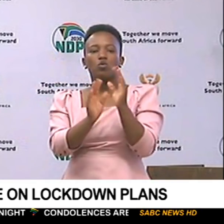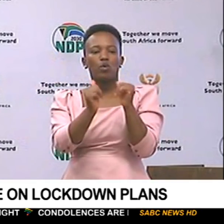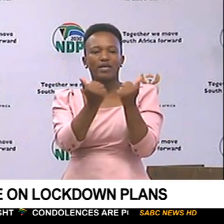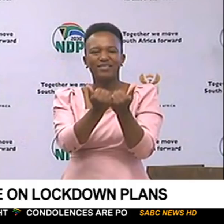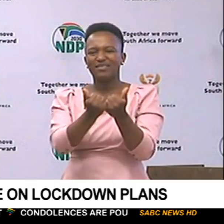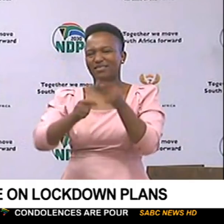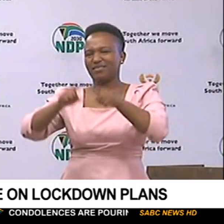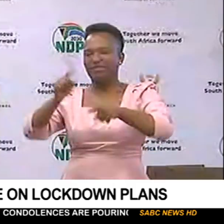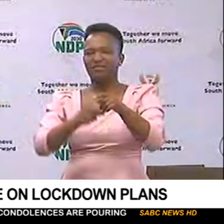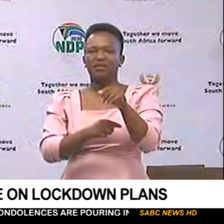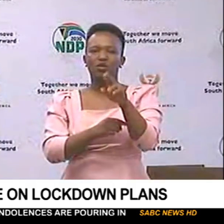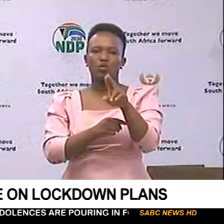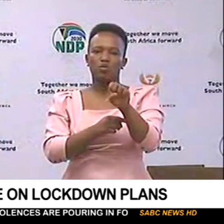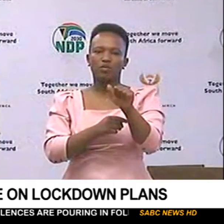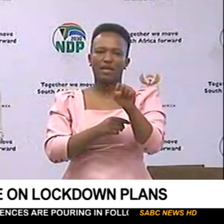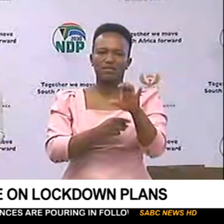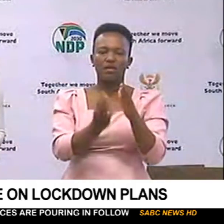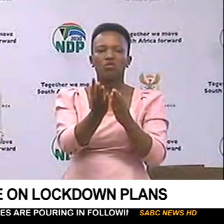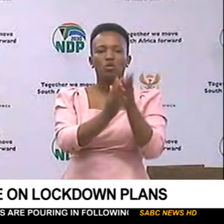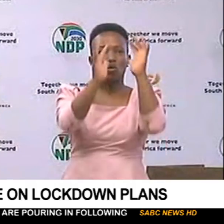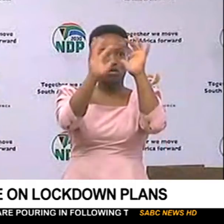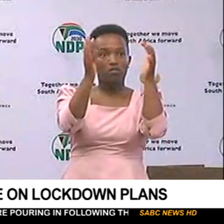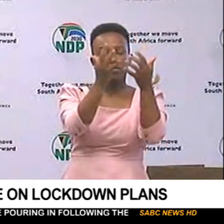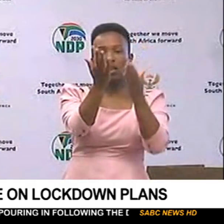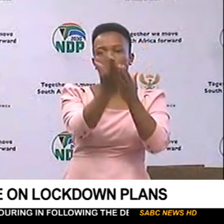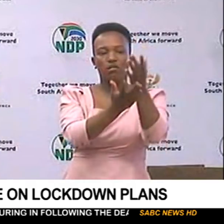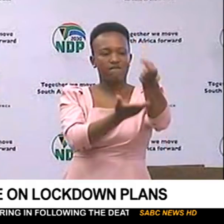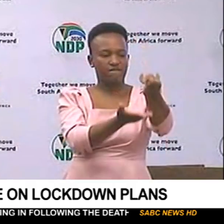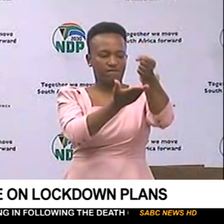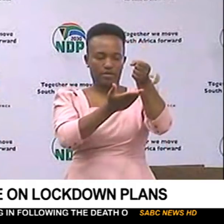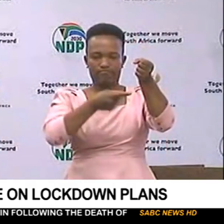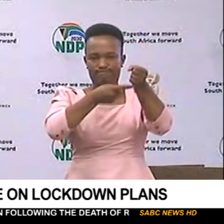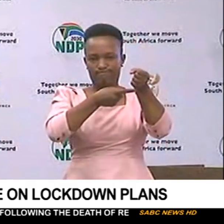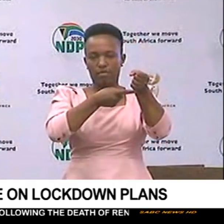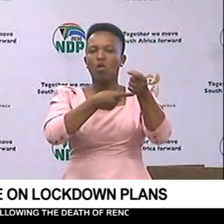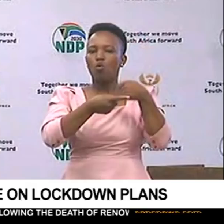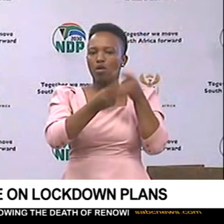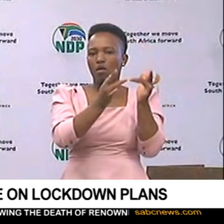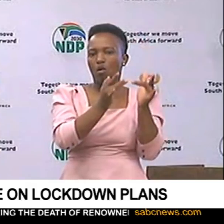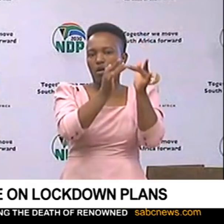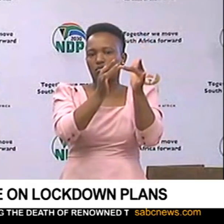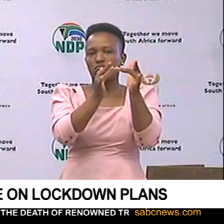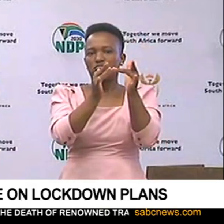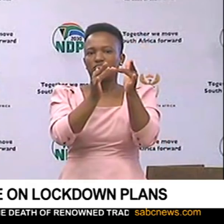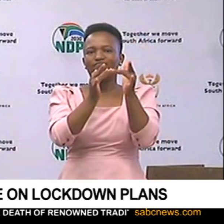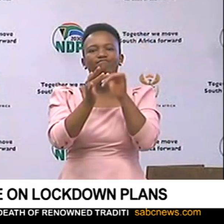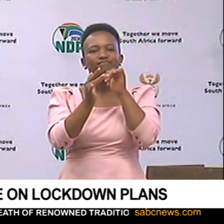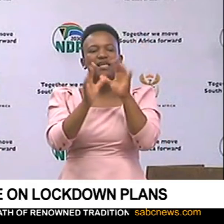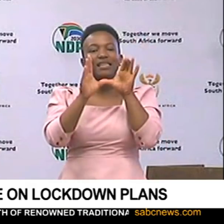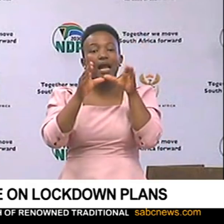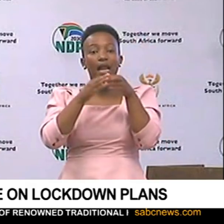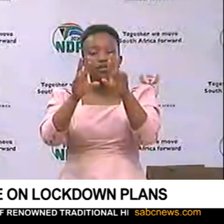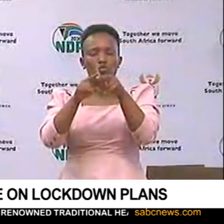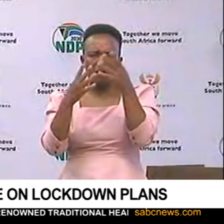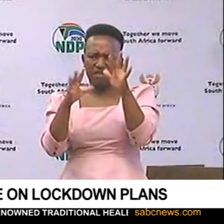USASA, through the Universal Service Access Fund, we will be connecting all those virtual classrooms